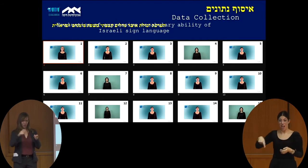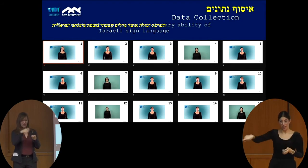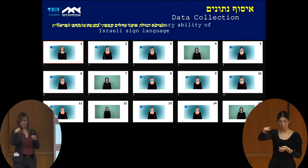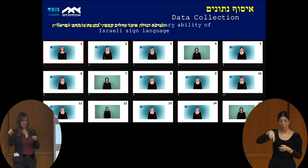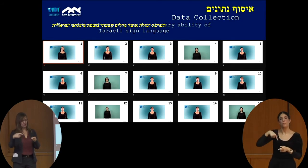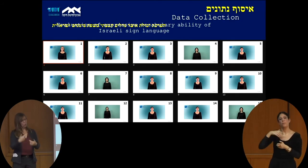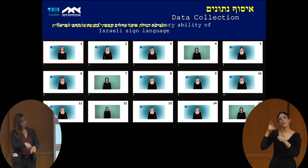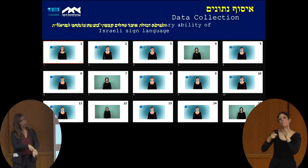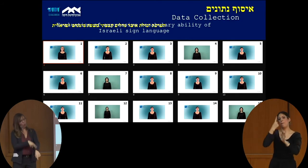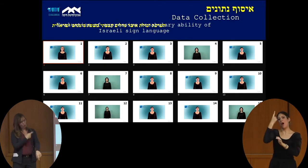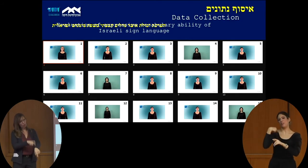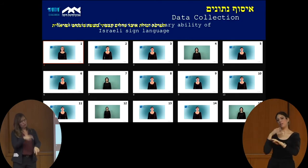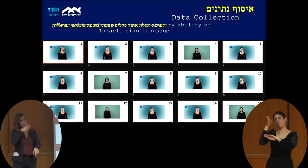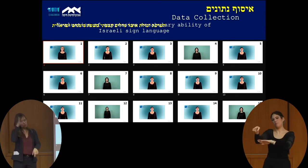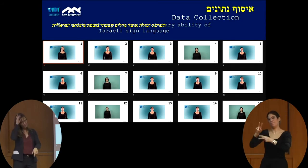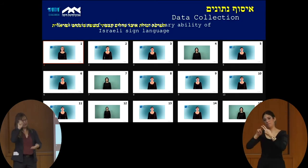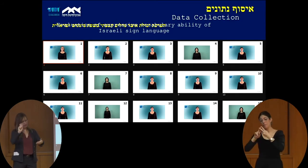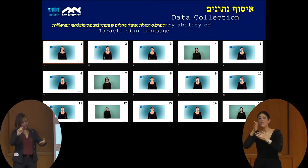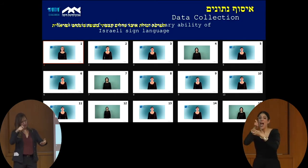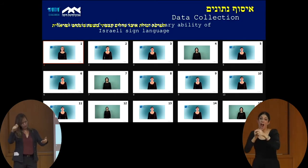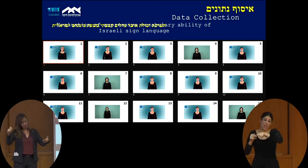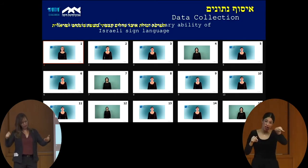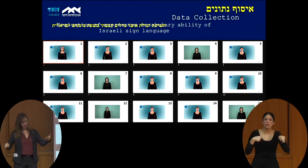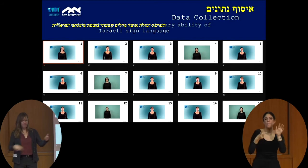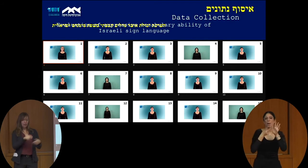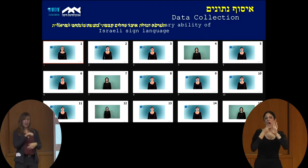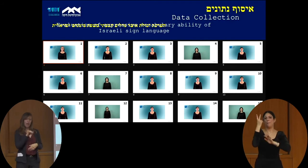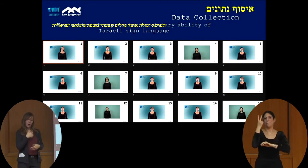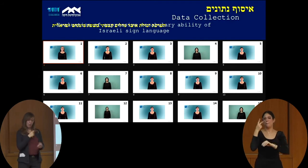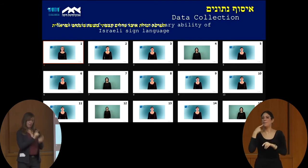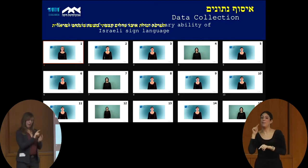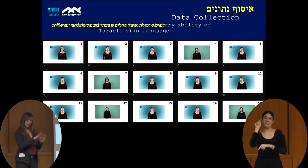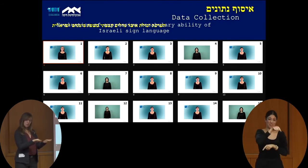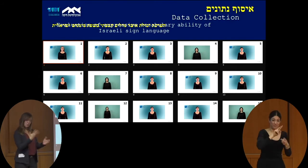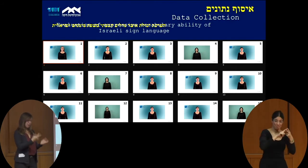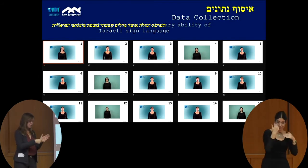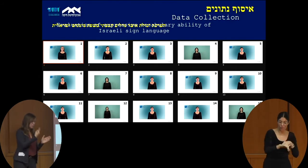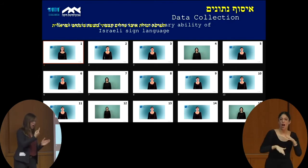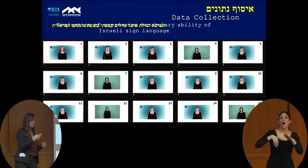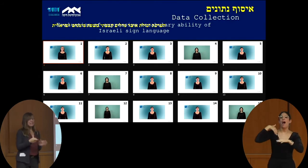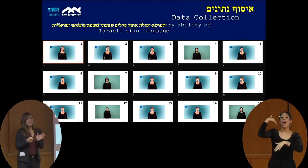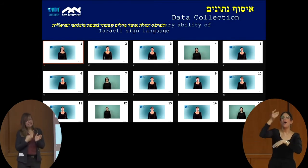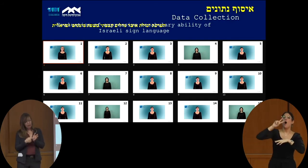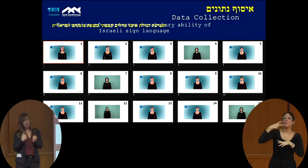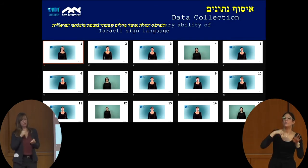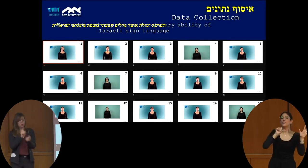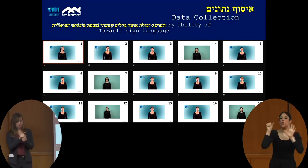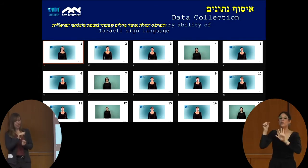long process. And some of the children, we met them once, and some of the children, we met twice. We went back to the same family,